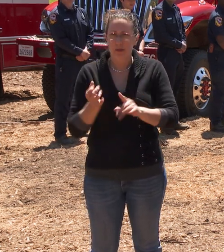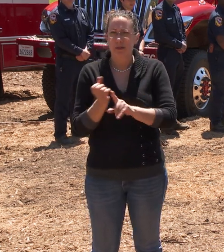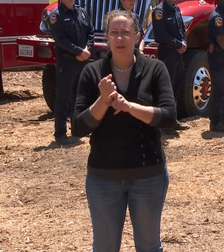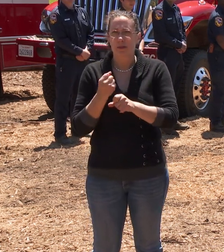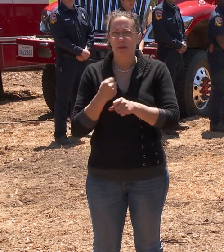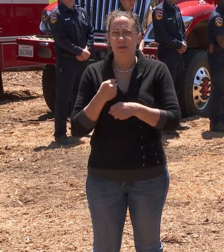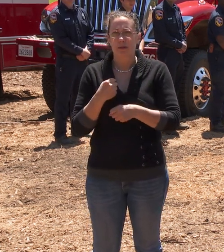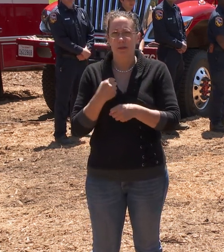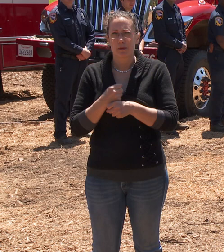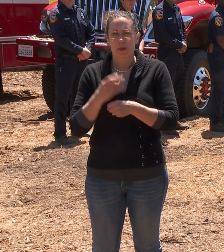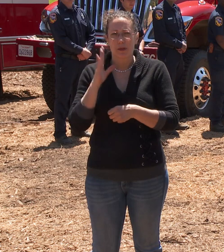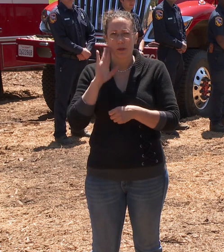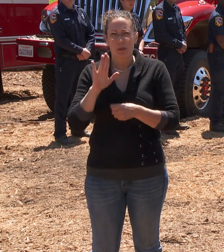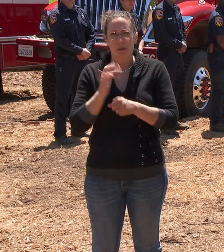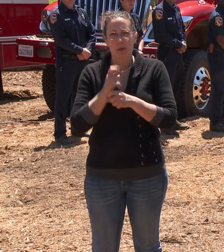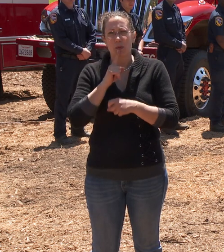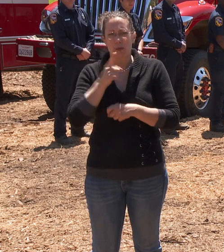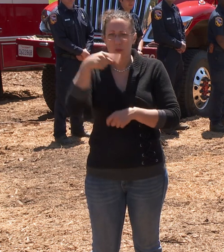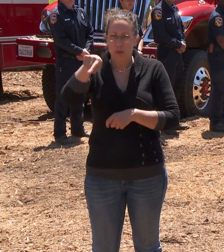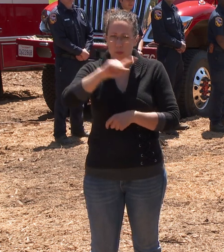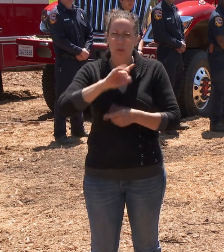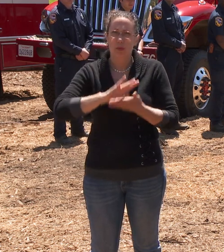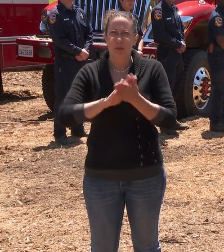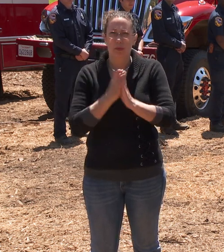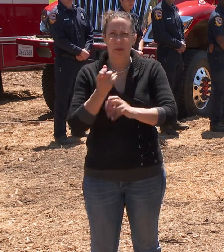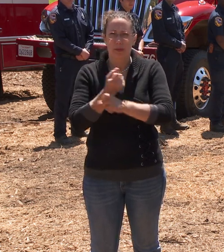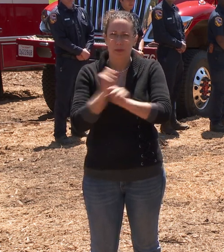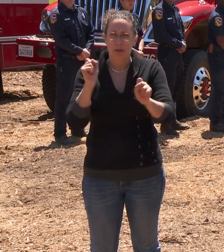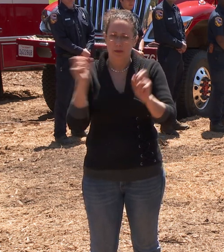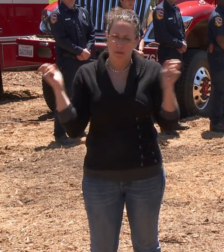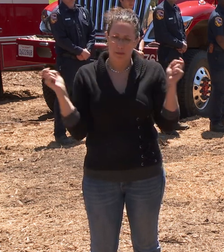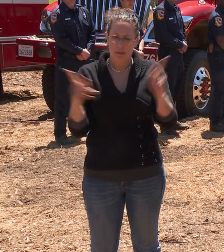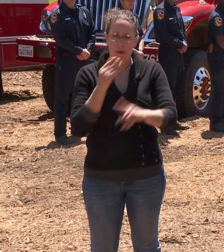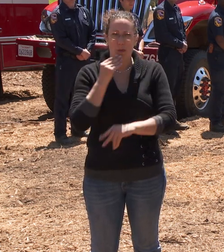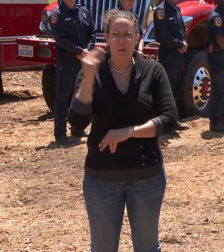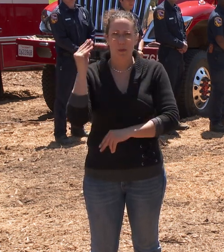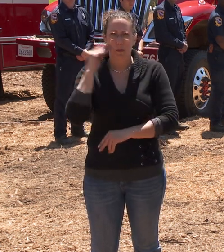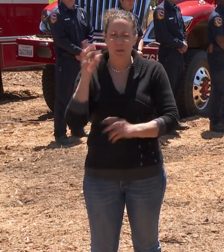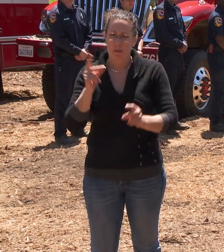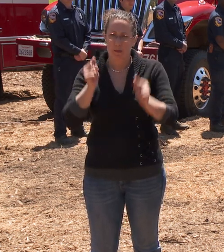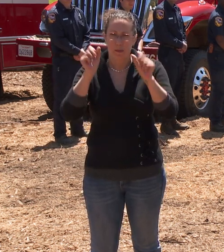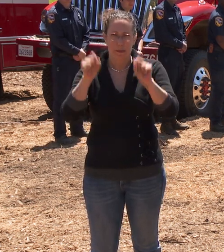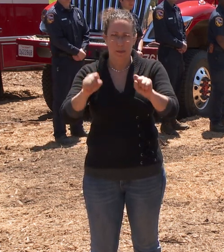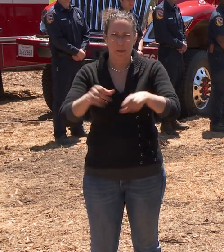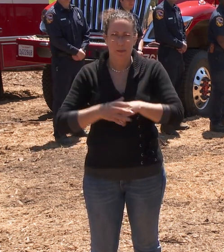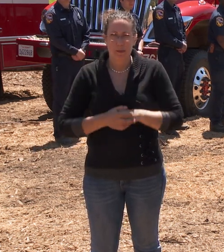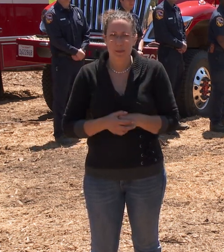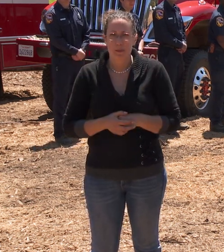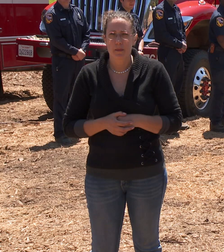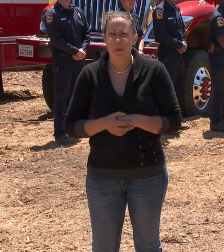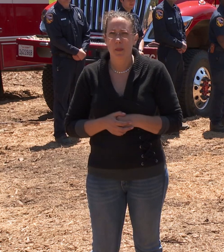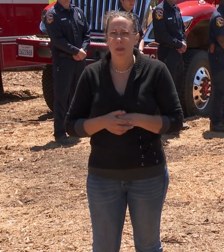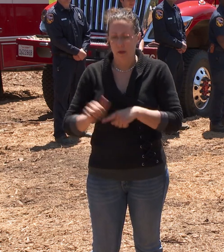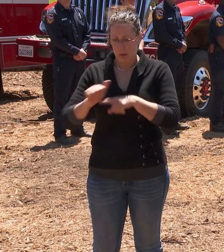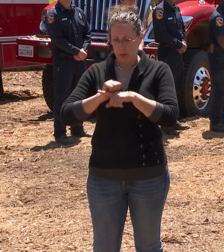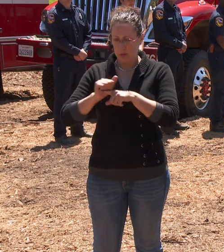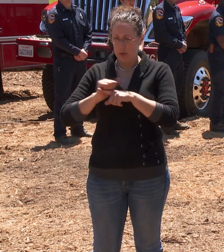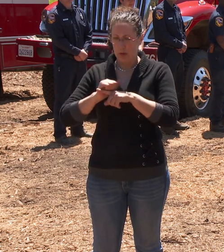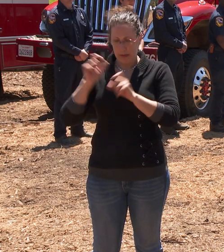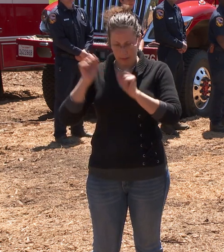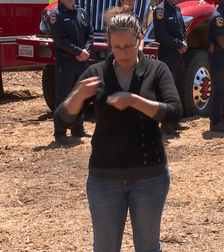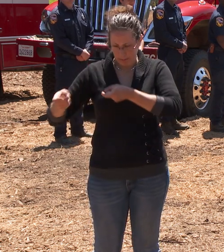aims to ensure your safety and prompt return home. Our training equips us to manage such emergencies